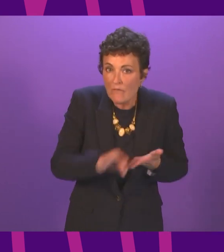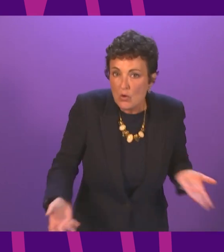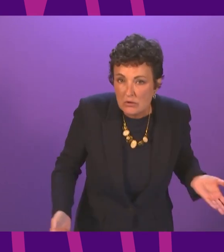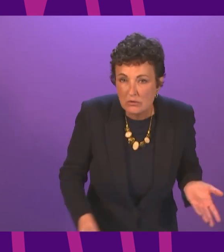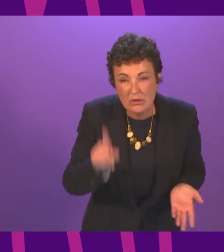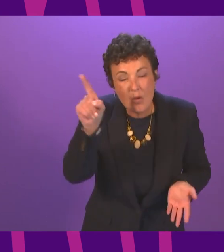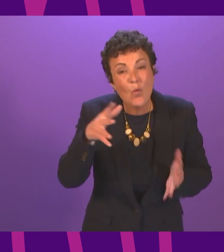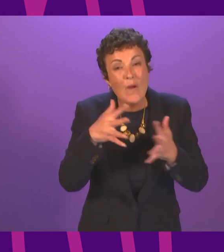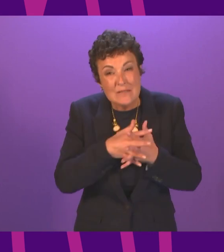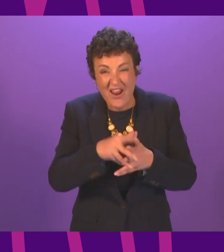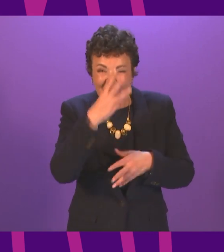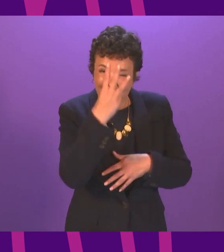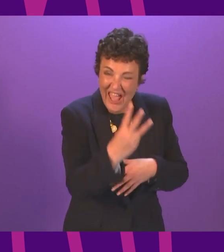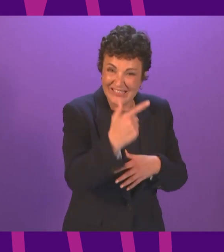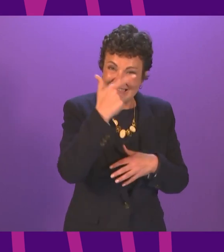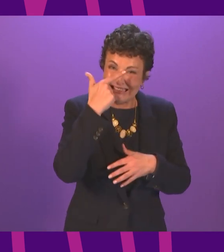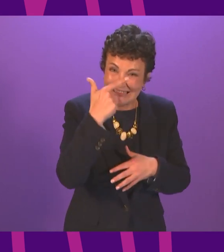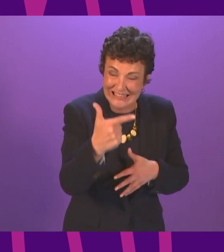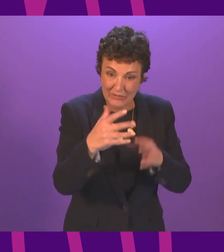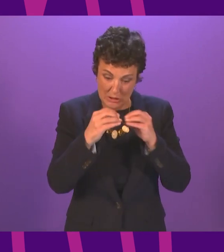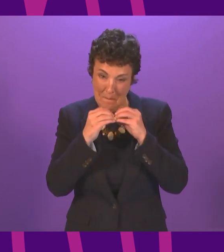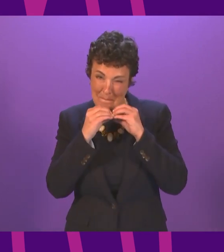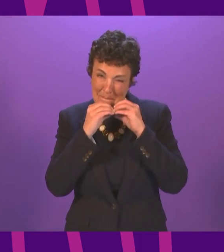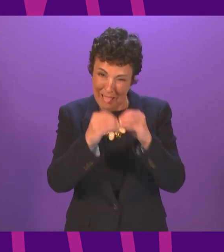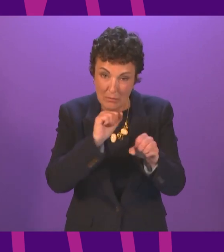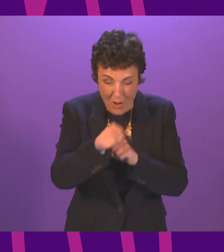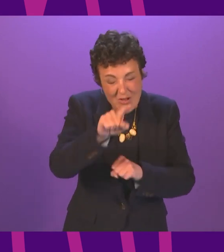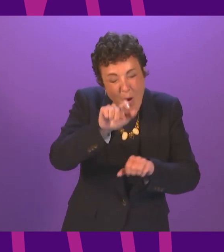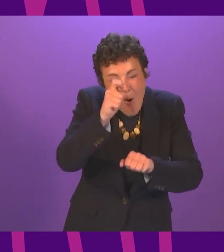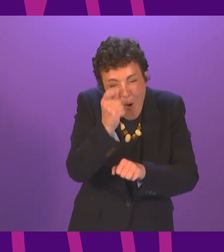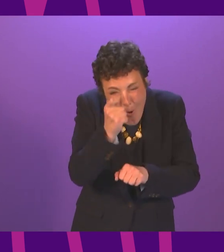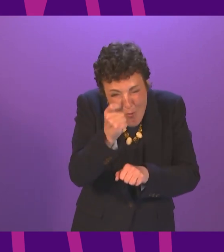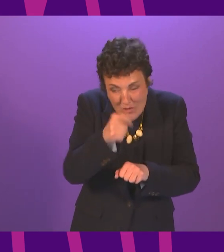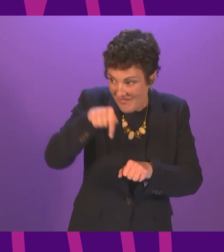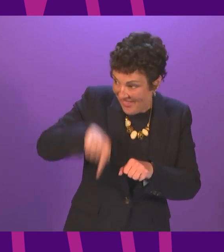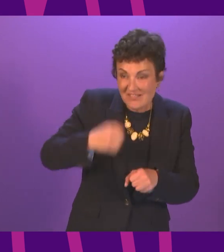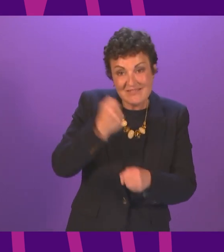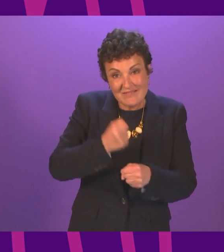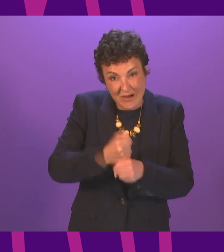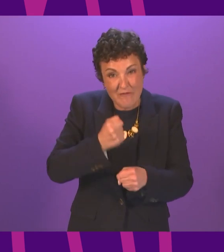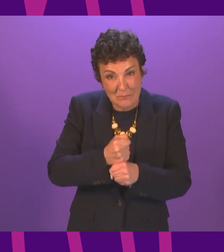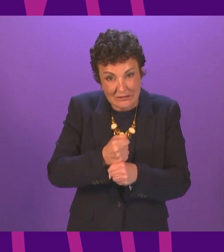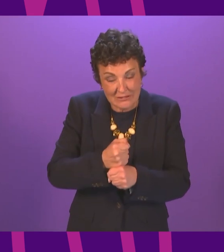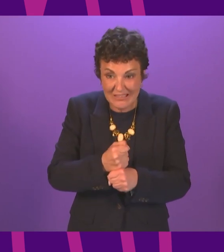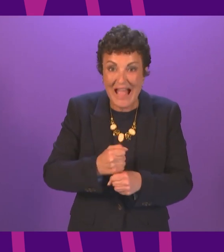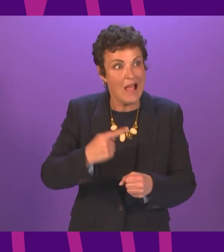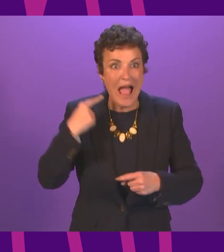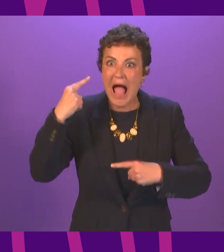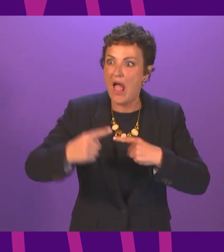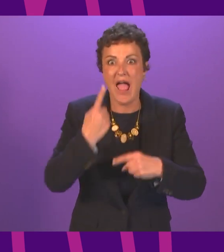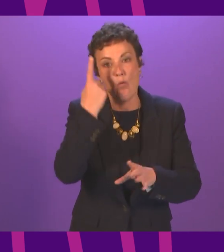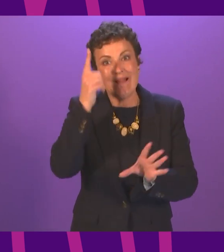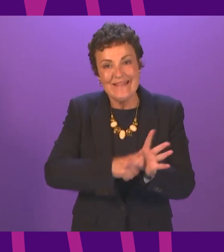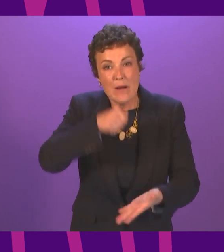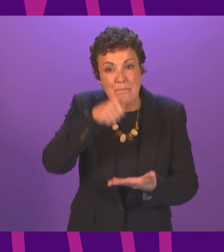billion close to our government's annual budget on a catastrophically ineffective test and trace system for England and